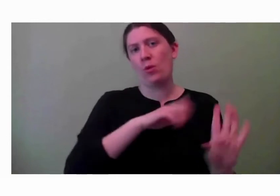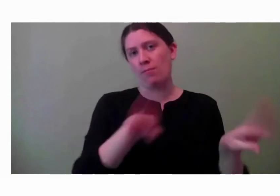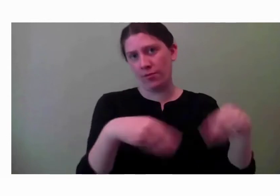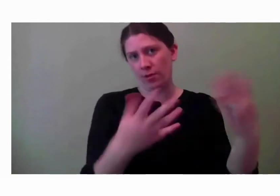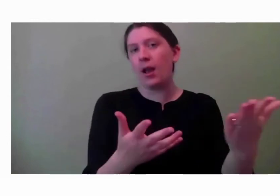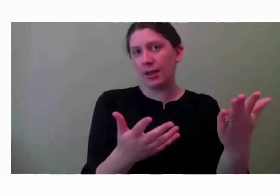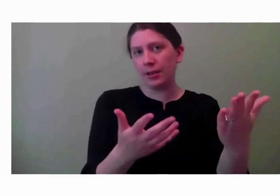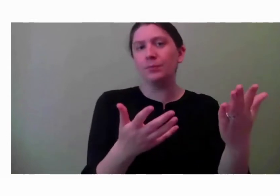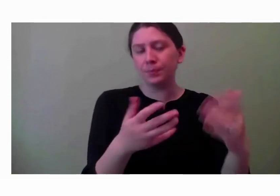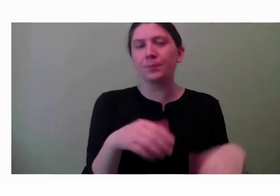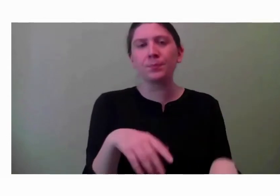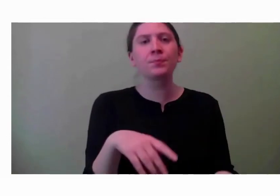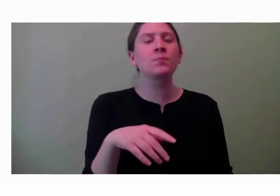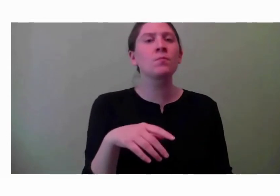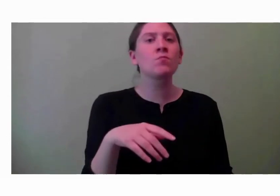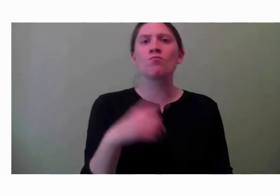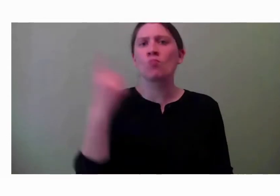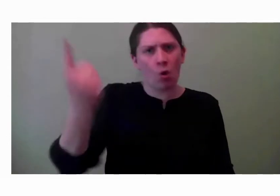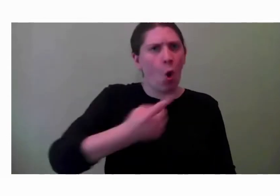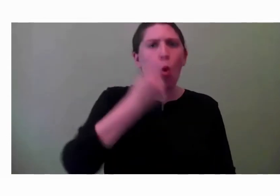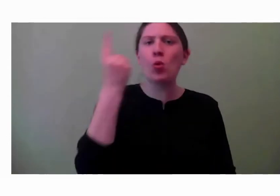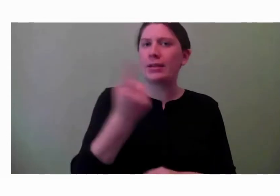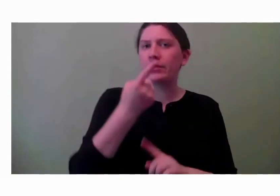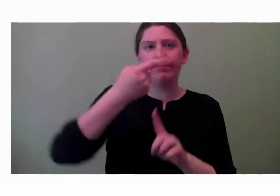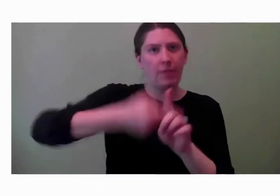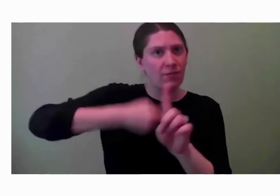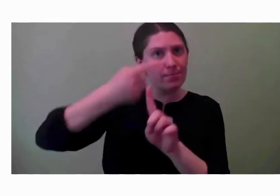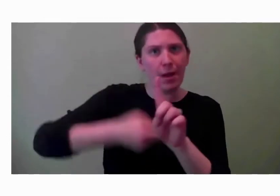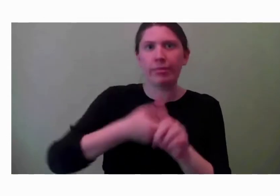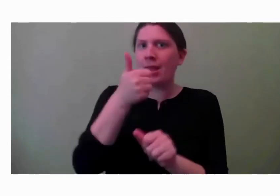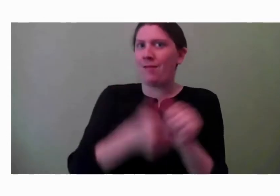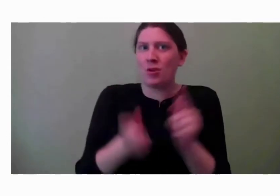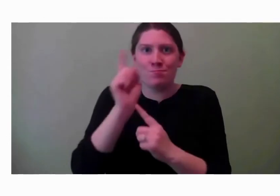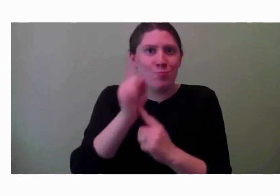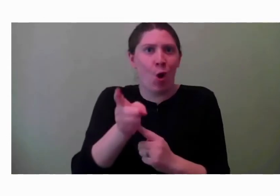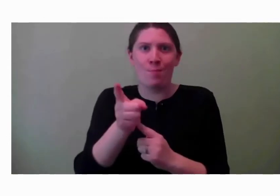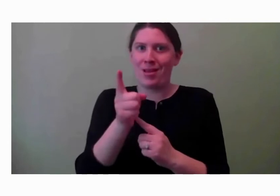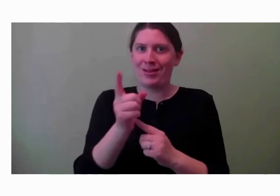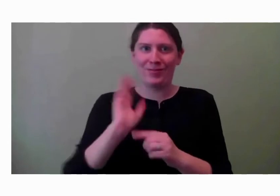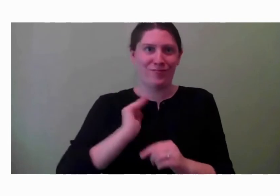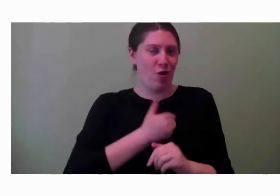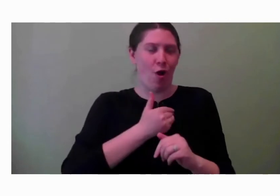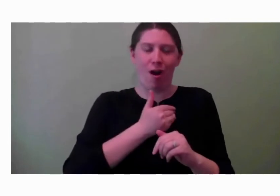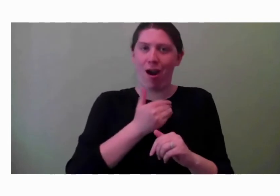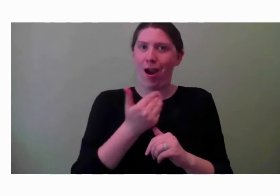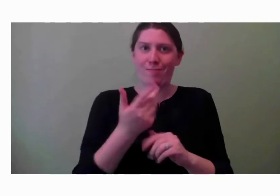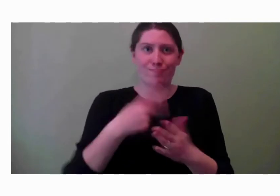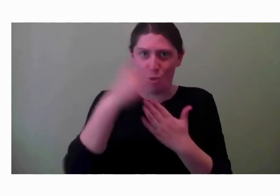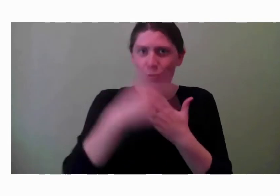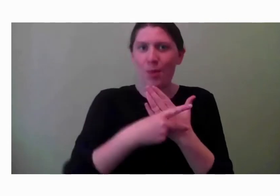always, every month, every moment of what we do is trying to promote that safety in and around water.